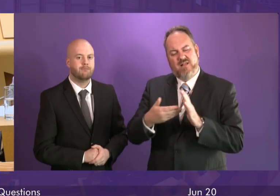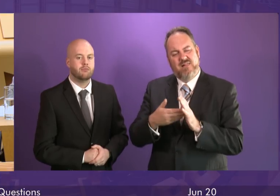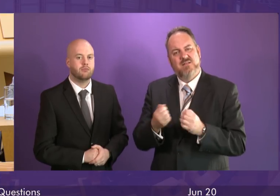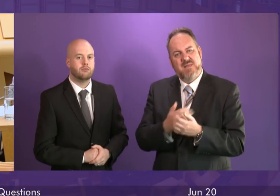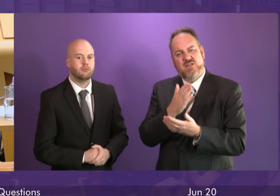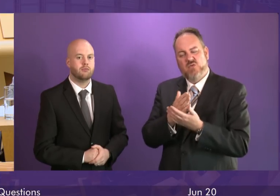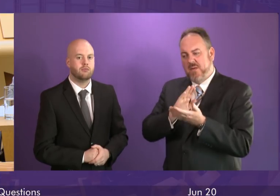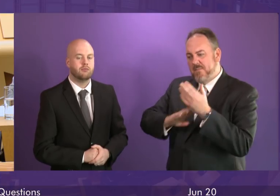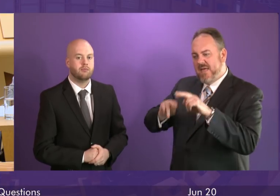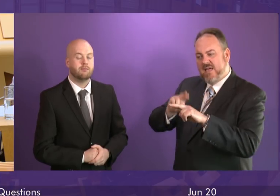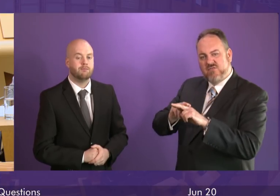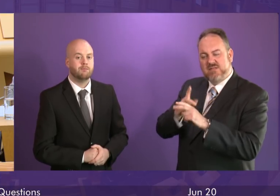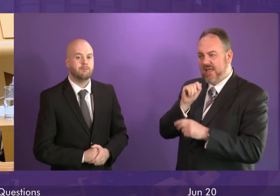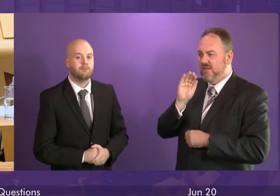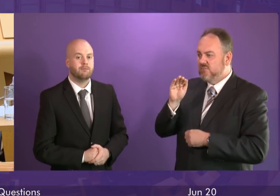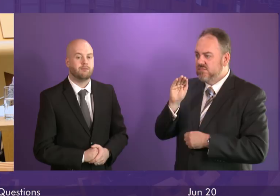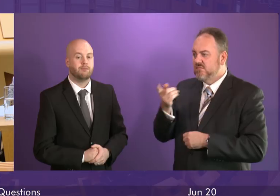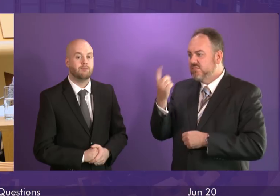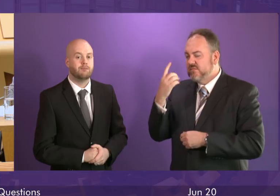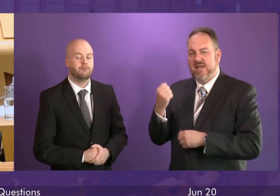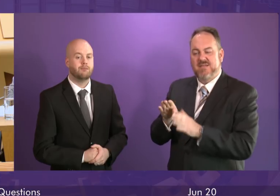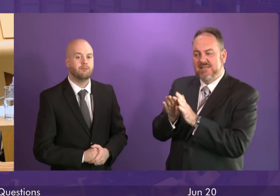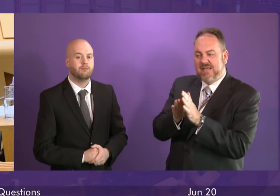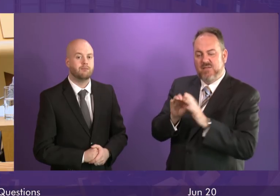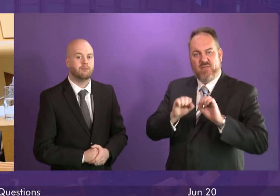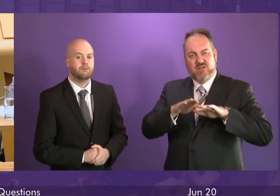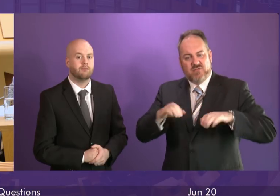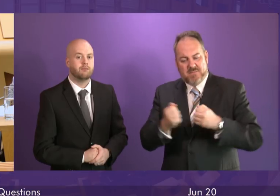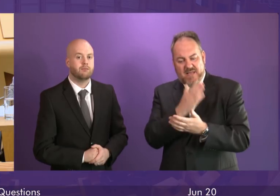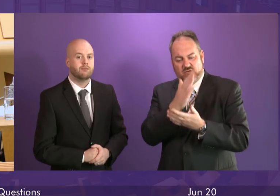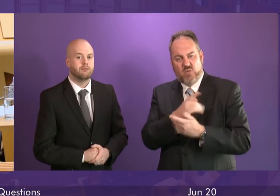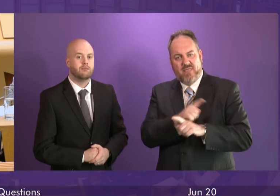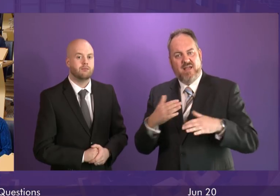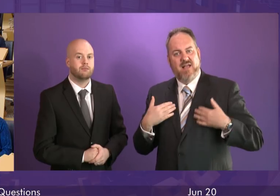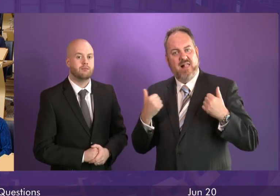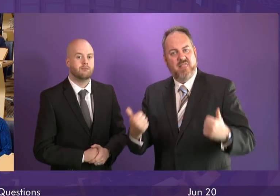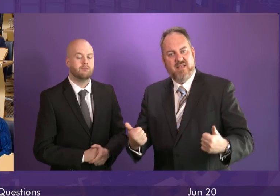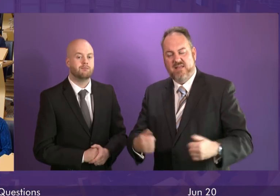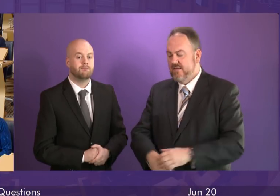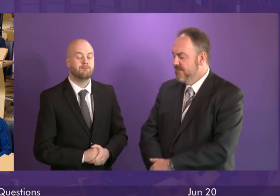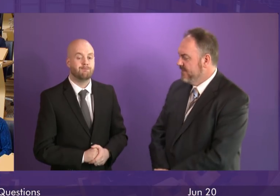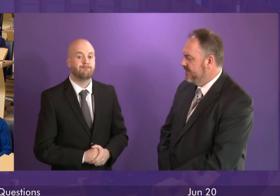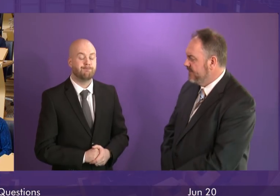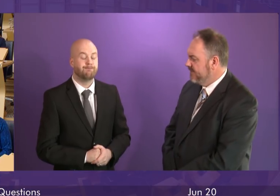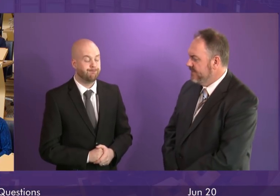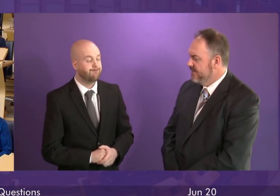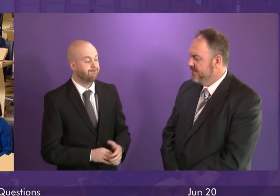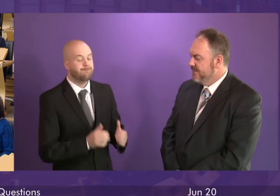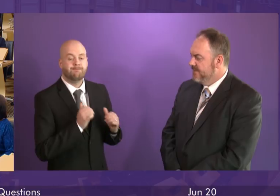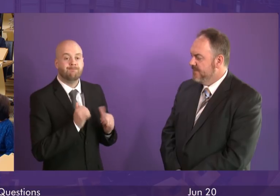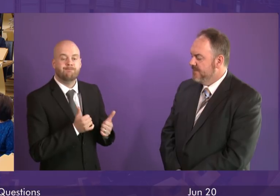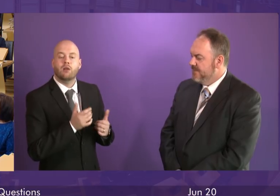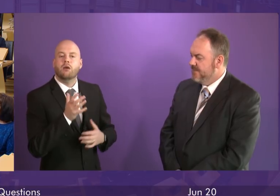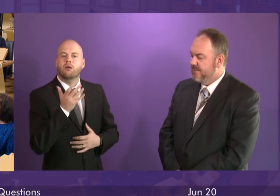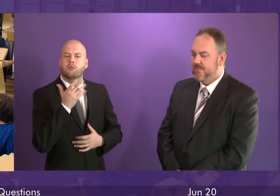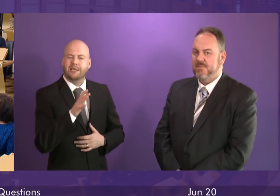to access tests that might reassure them that their children are well and that the school is indeed safe? The First Minister. As I indicated in my